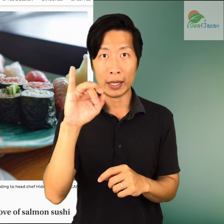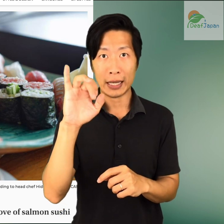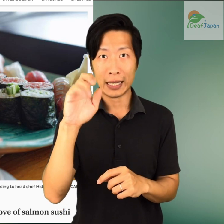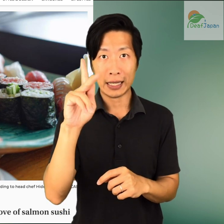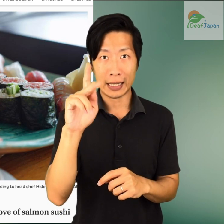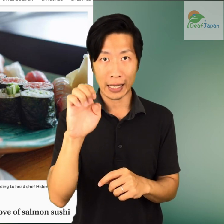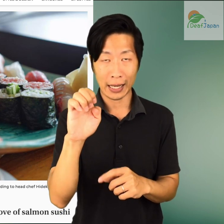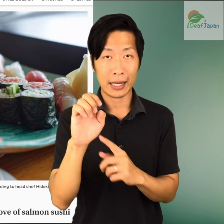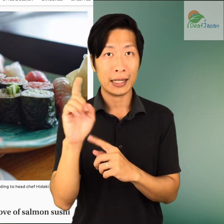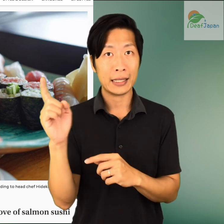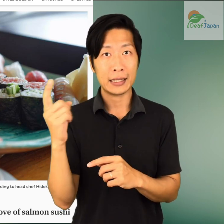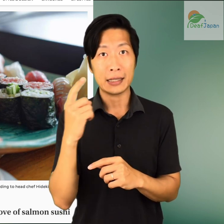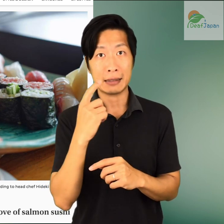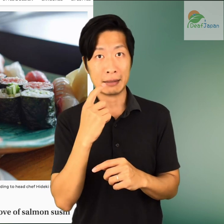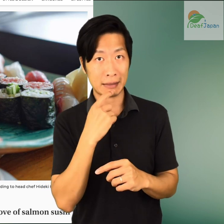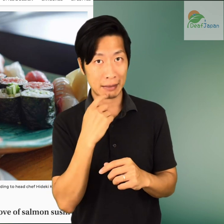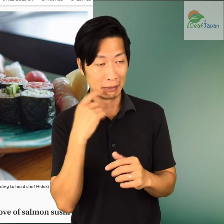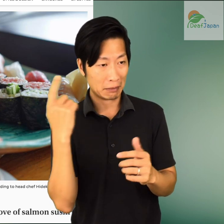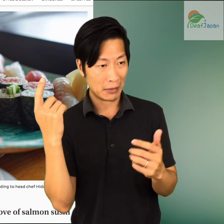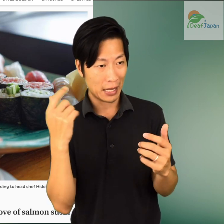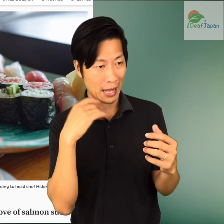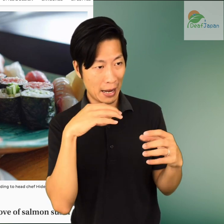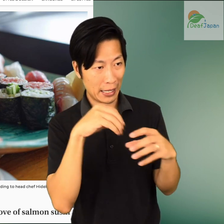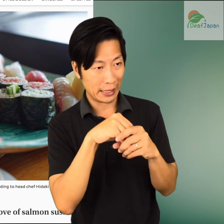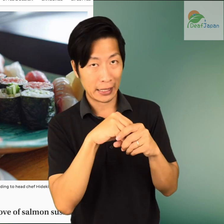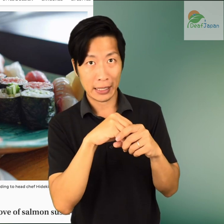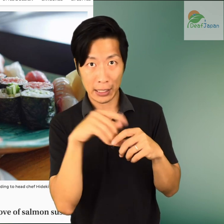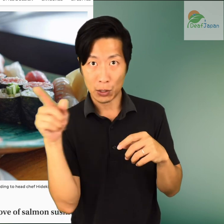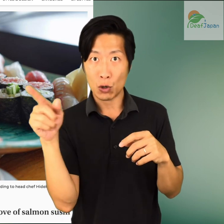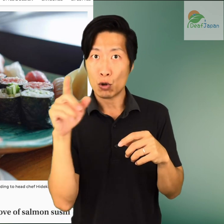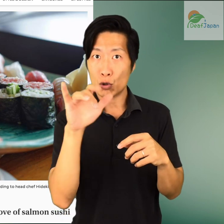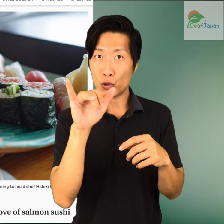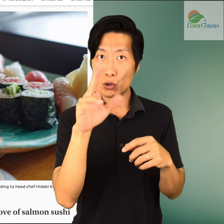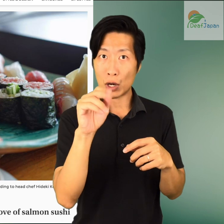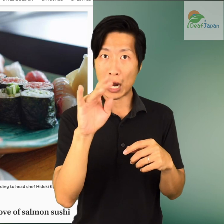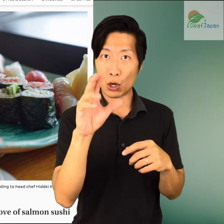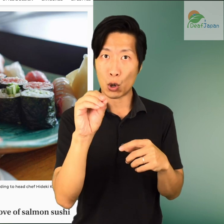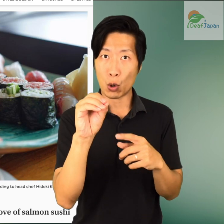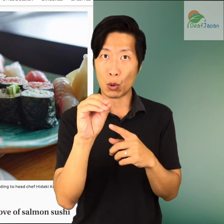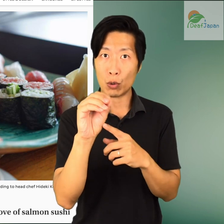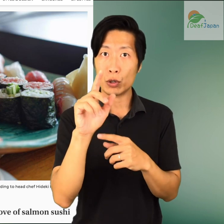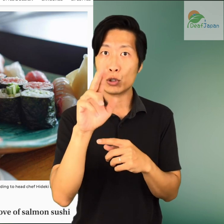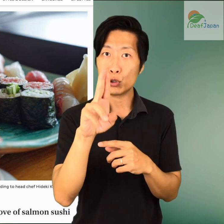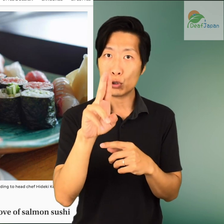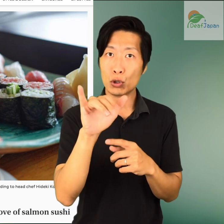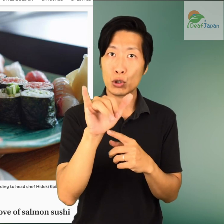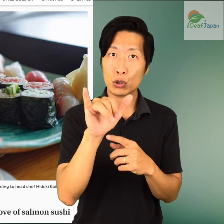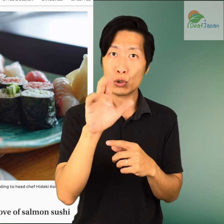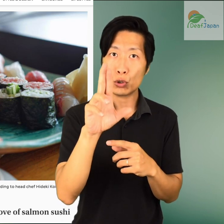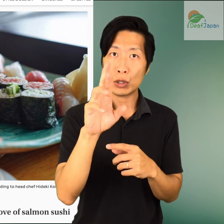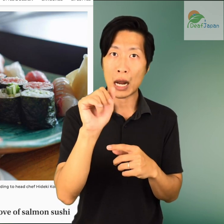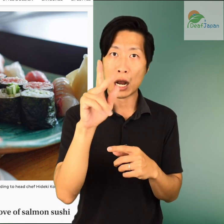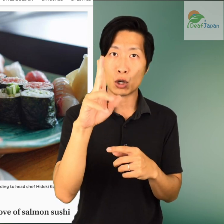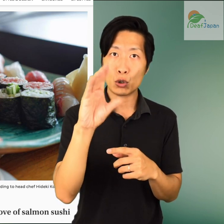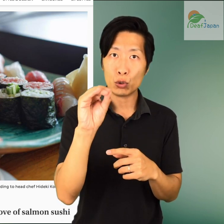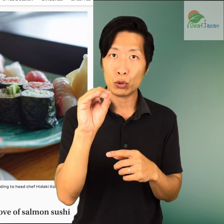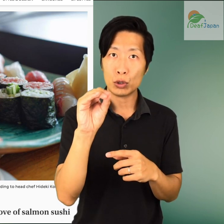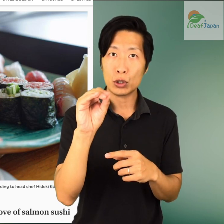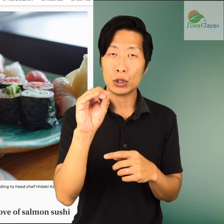at Masukomi sushi bar in Yurakucho, Tokyo. There